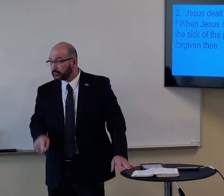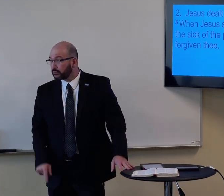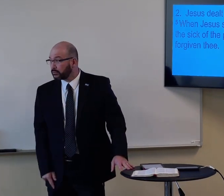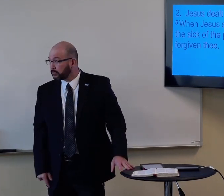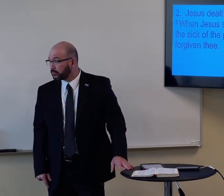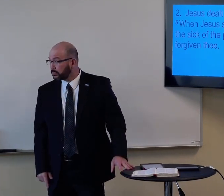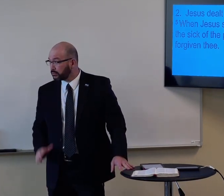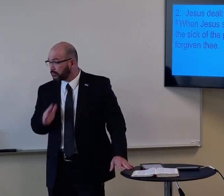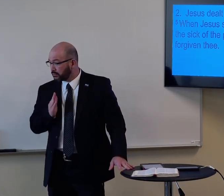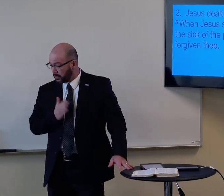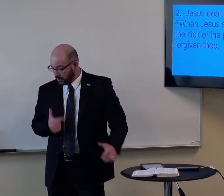If so,